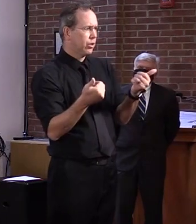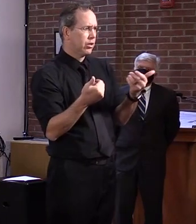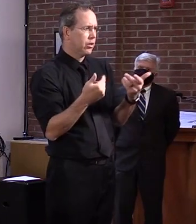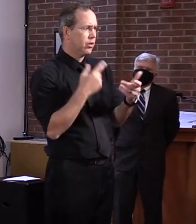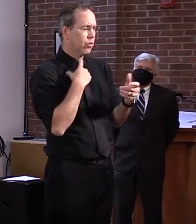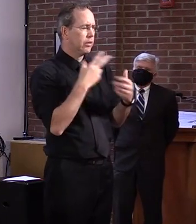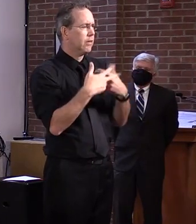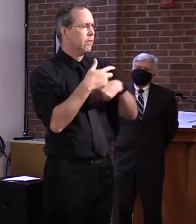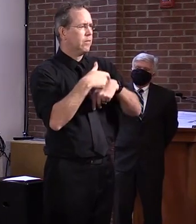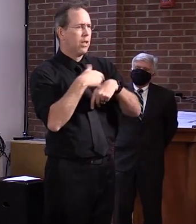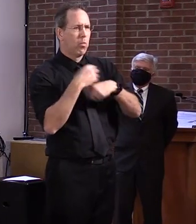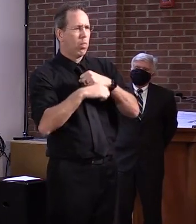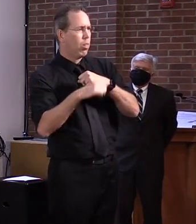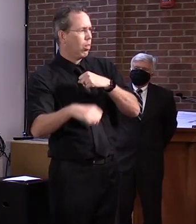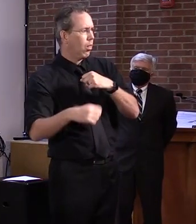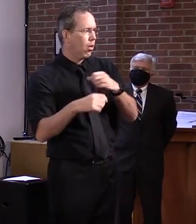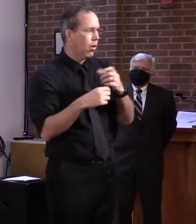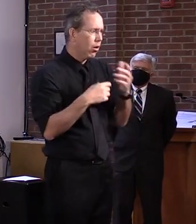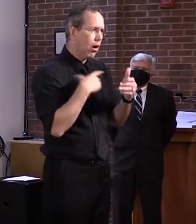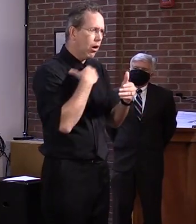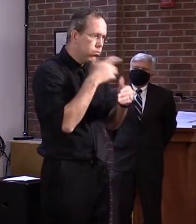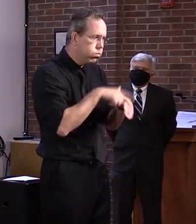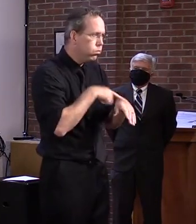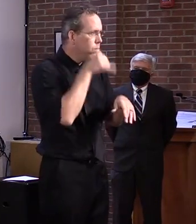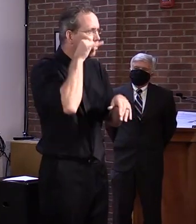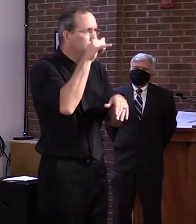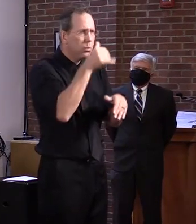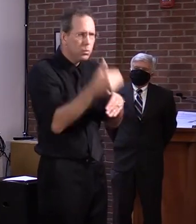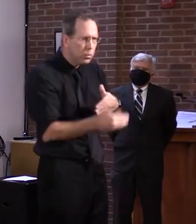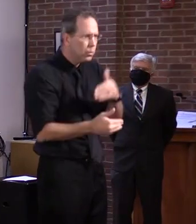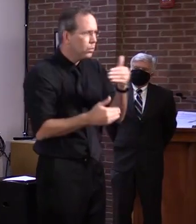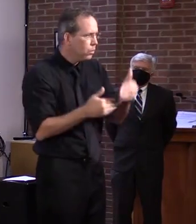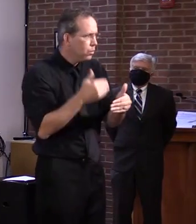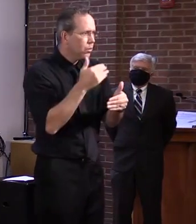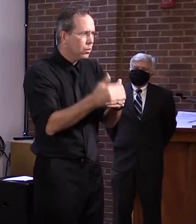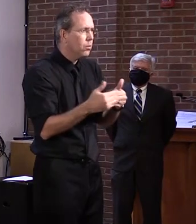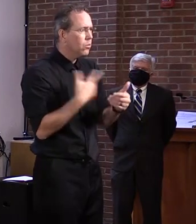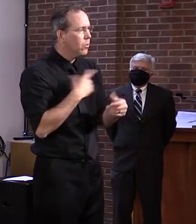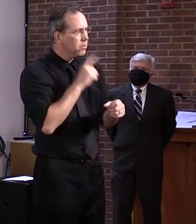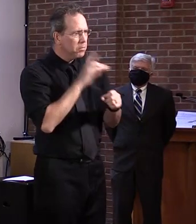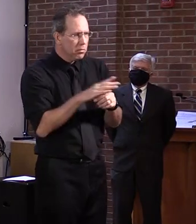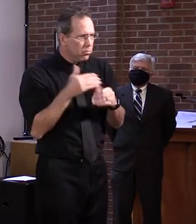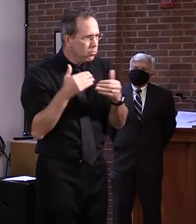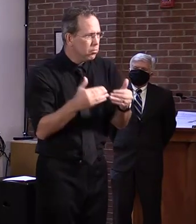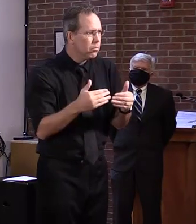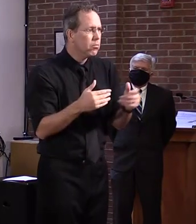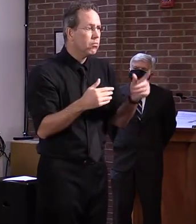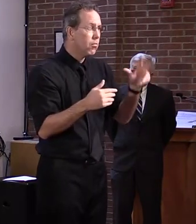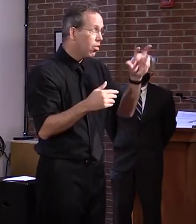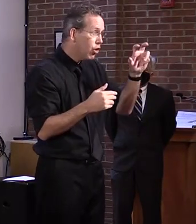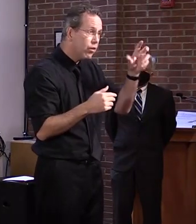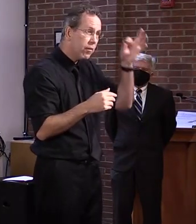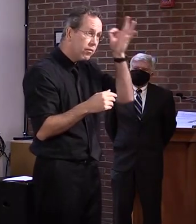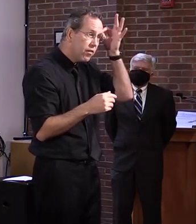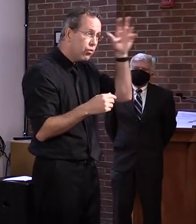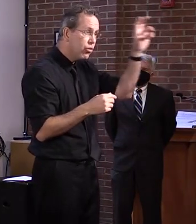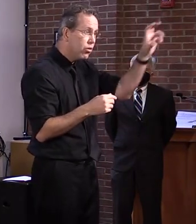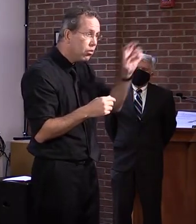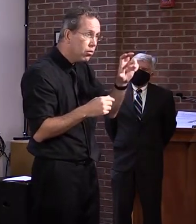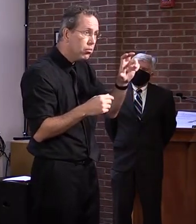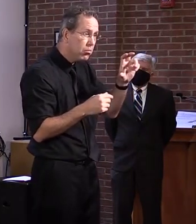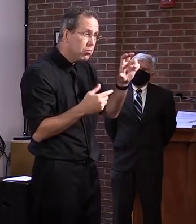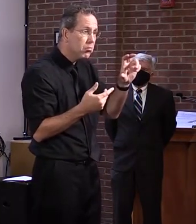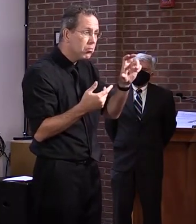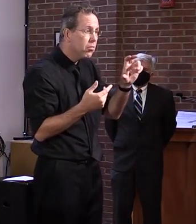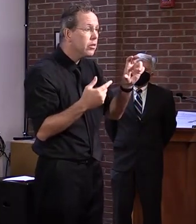uh, we are going to move forward with the extra $300 as was included in the FEMA application. And then we're separately going after